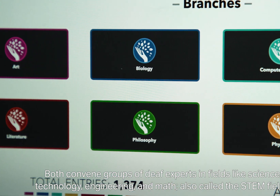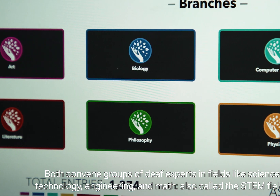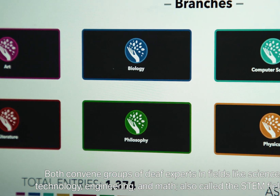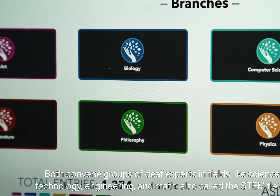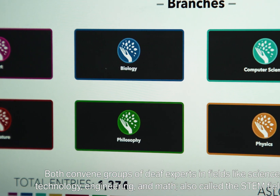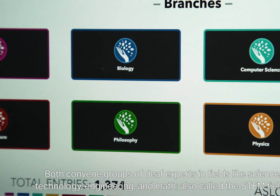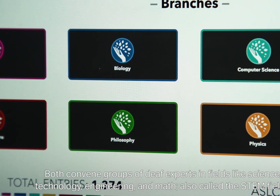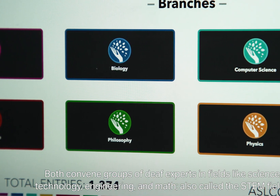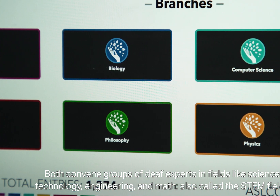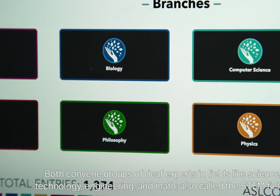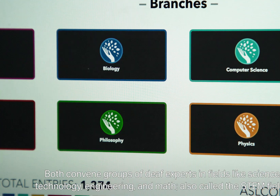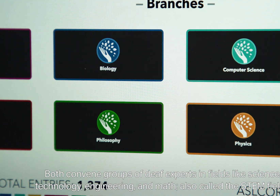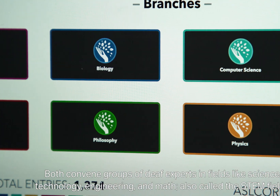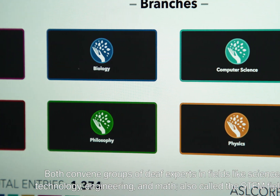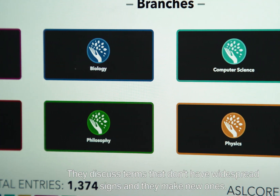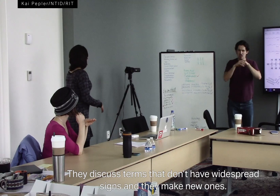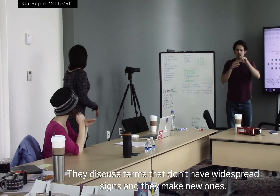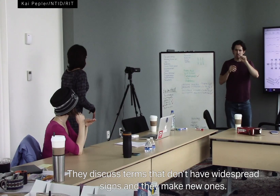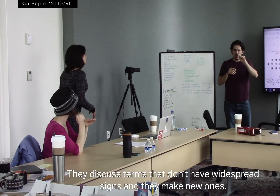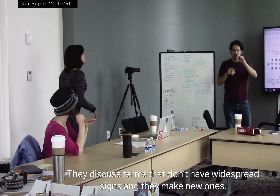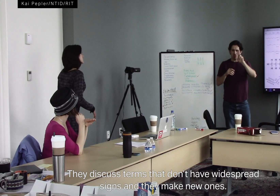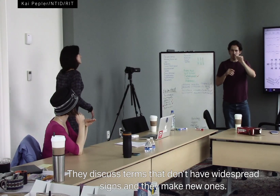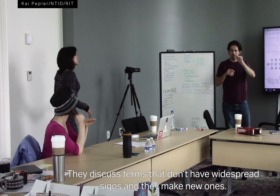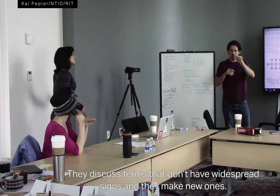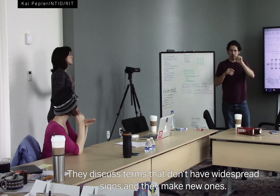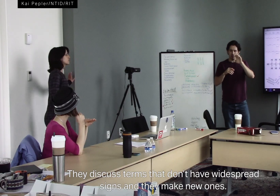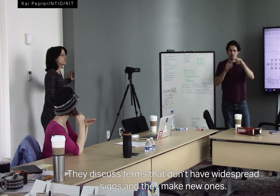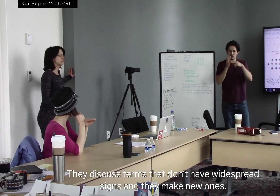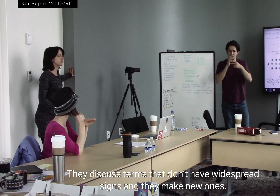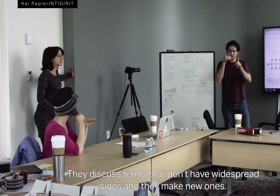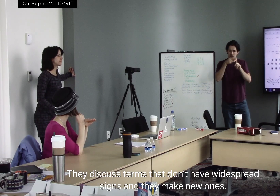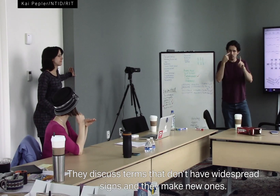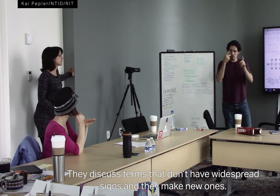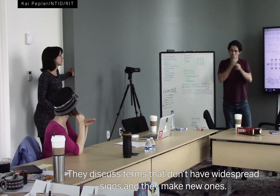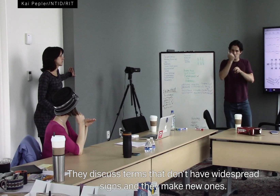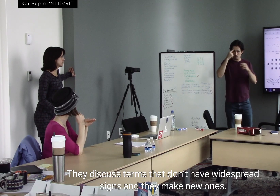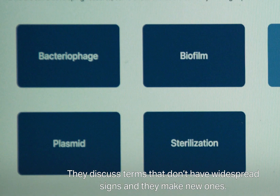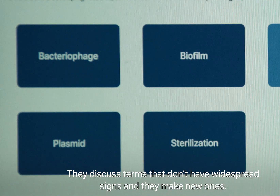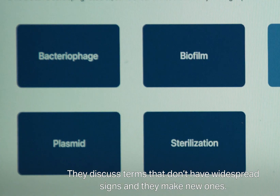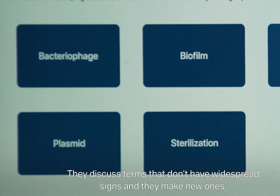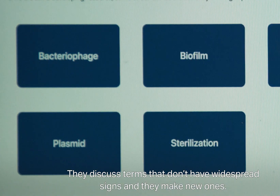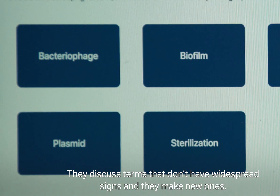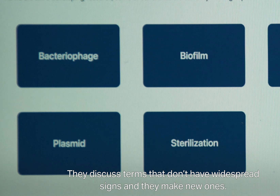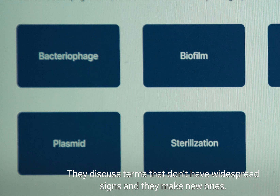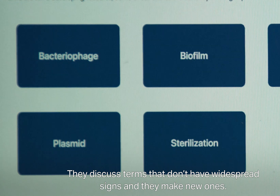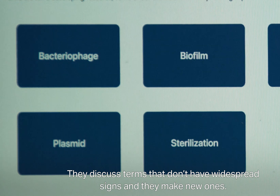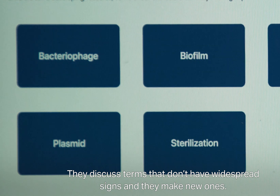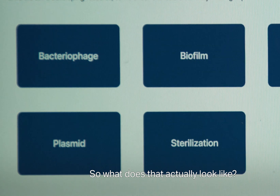math, also called the STEM fields. They discuss terms that don't have widespread signs. And they make new ones. So